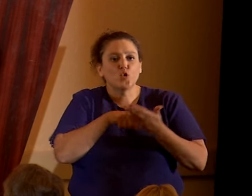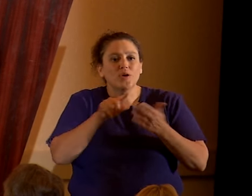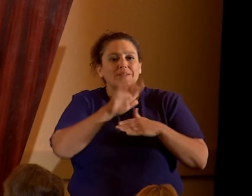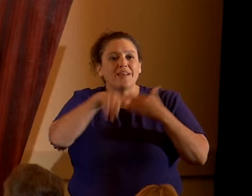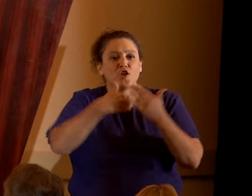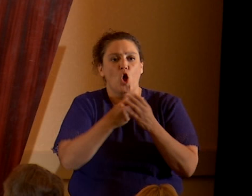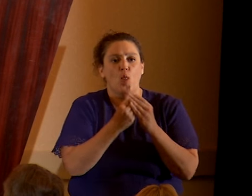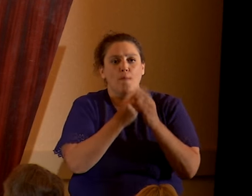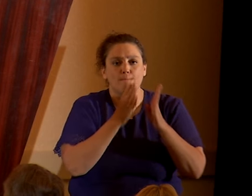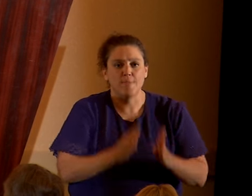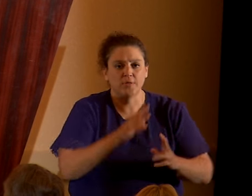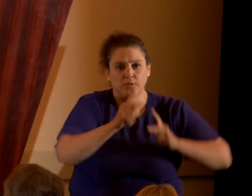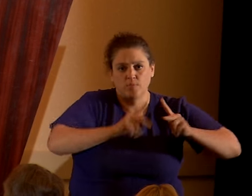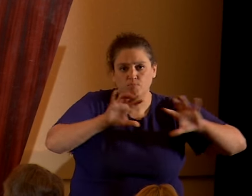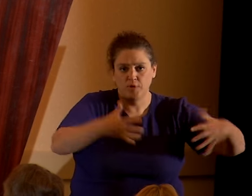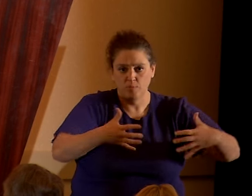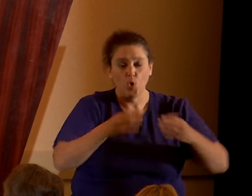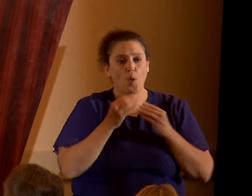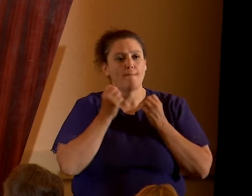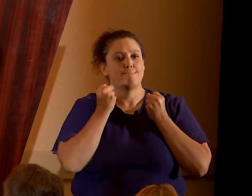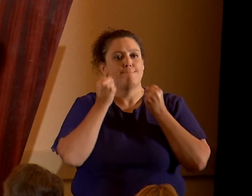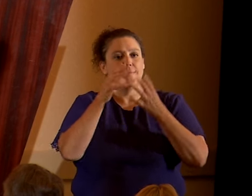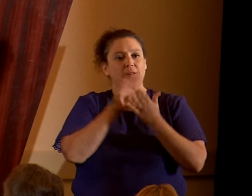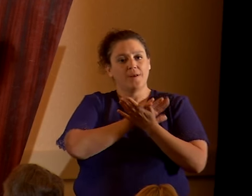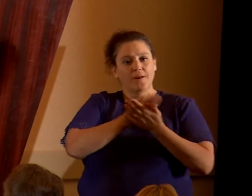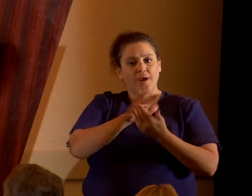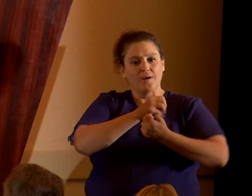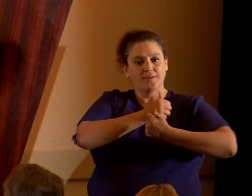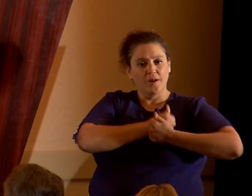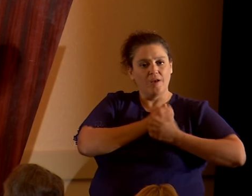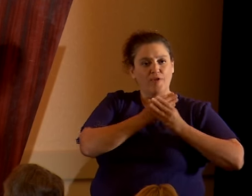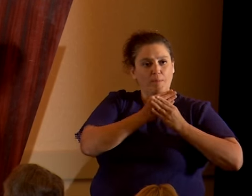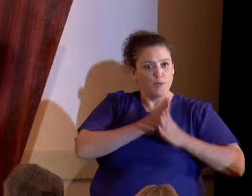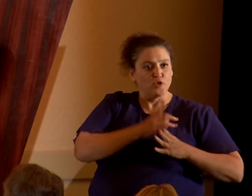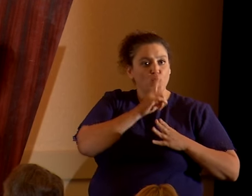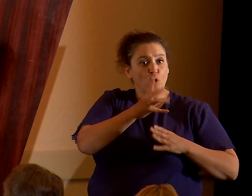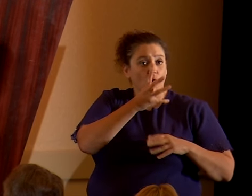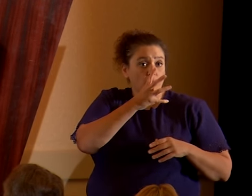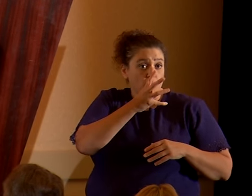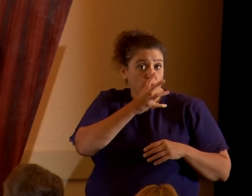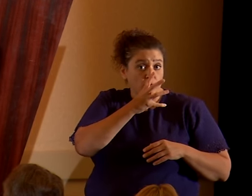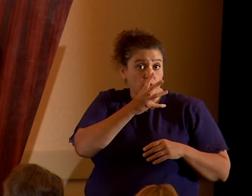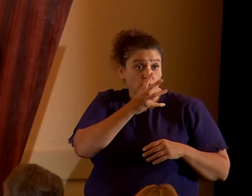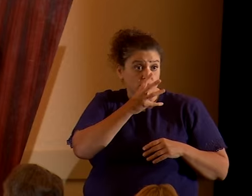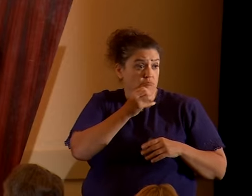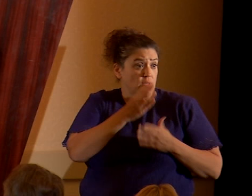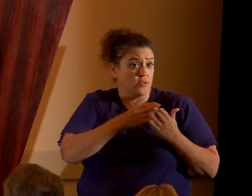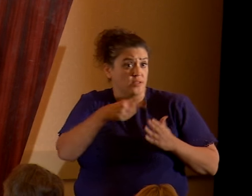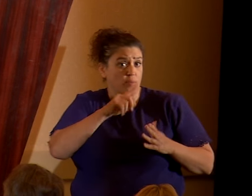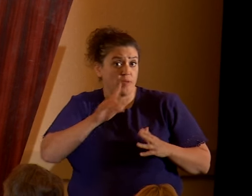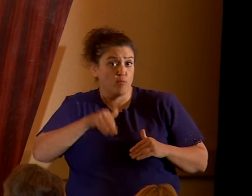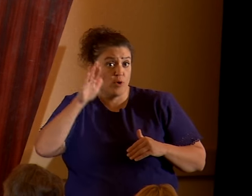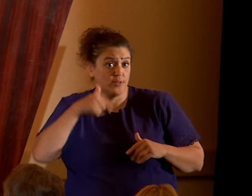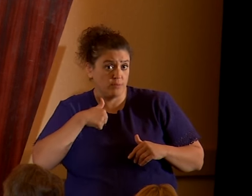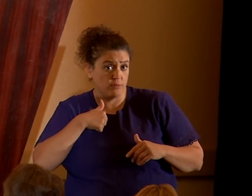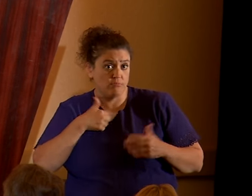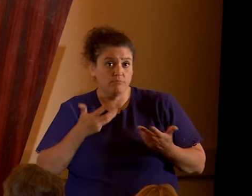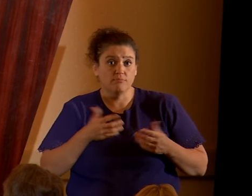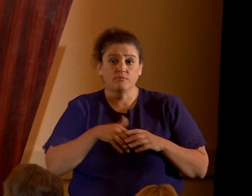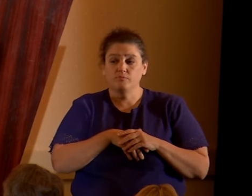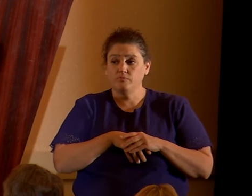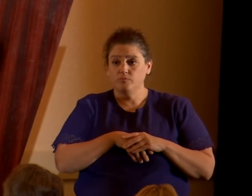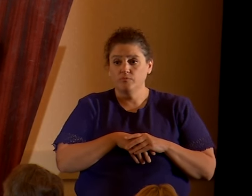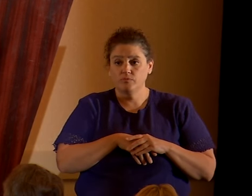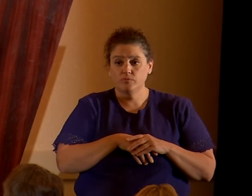There are many moderate, nice, loving Muslims who are moderates out there, and I was raised by some of them. And we should